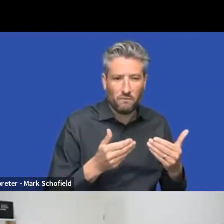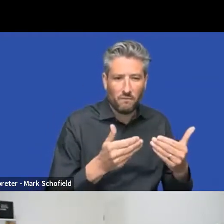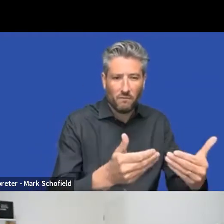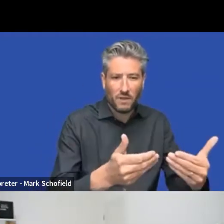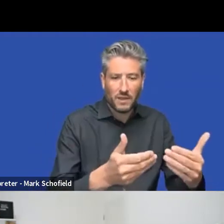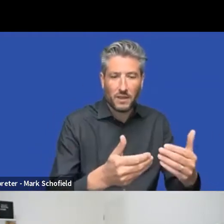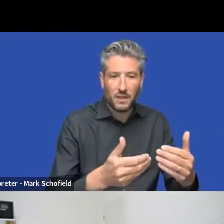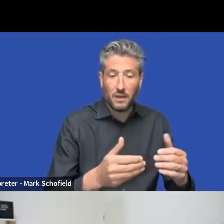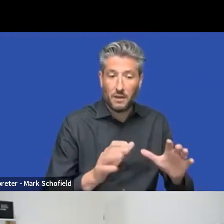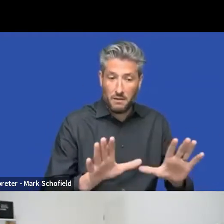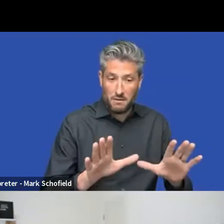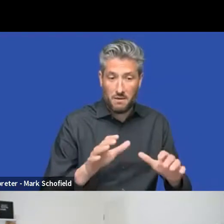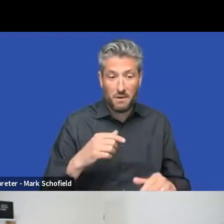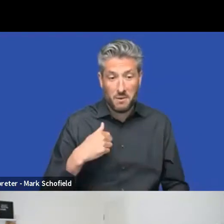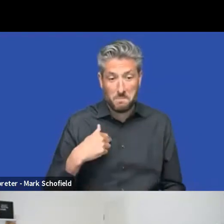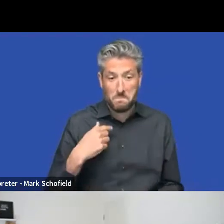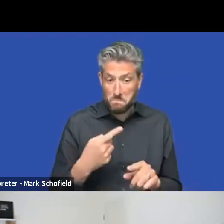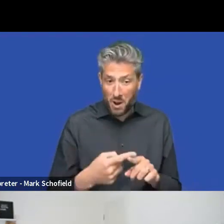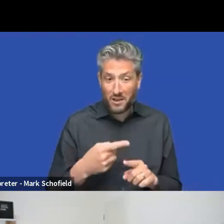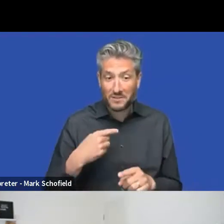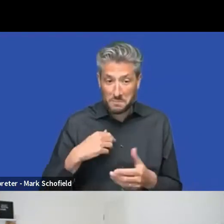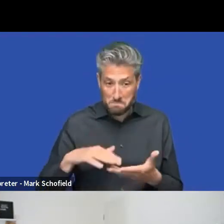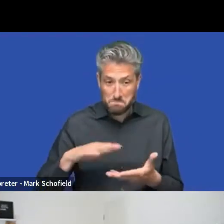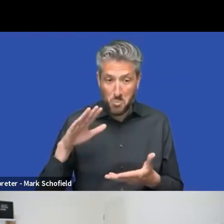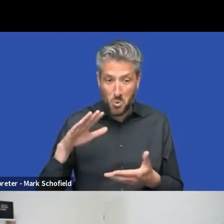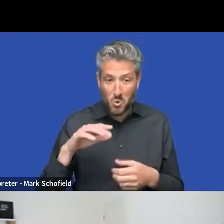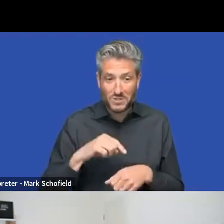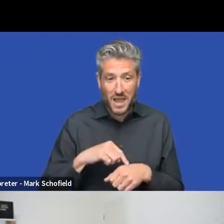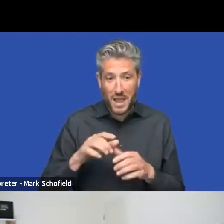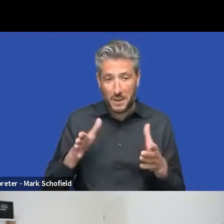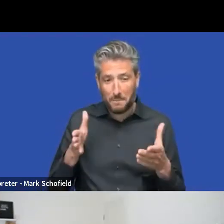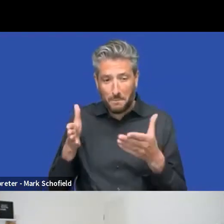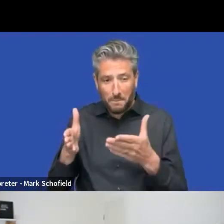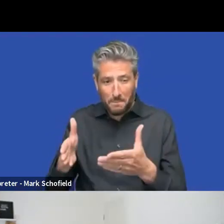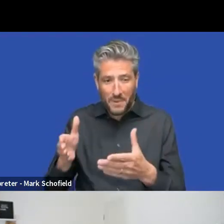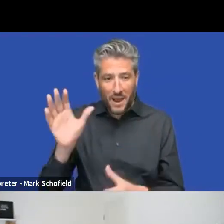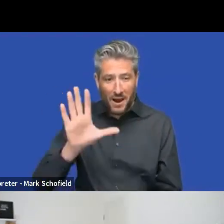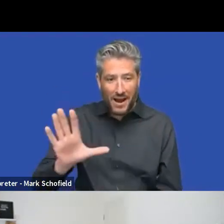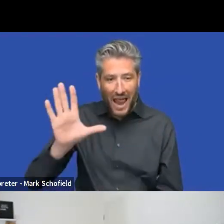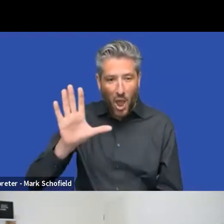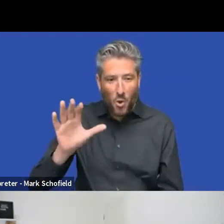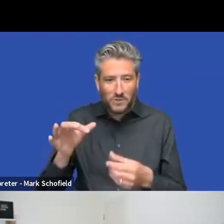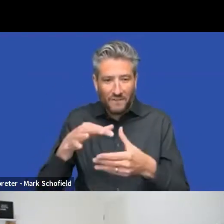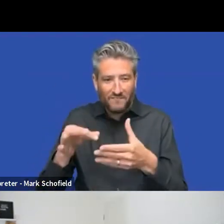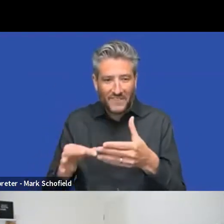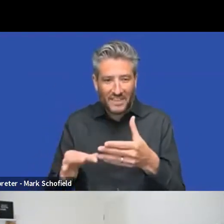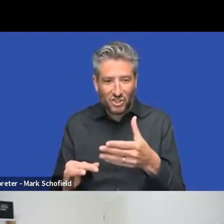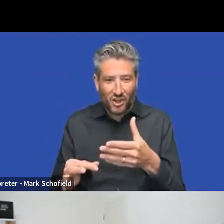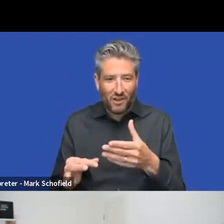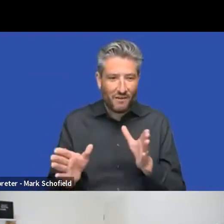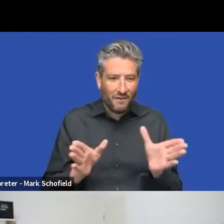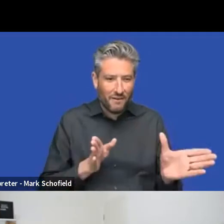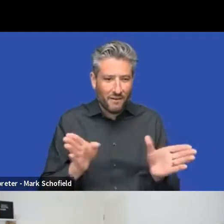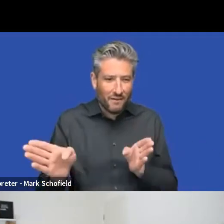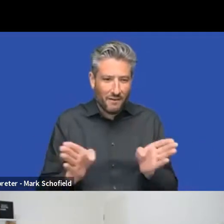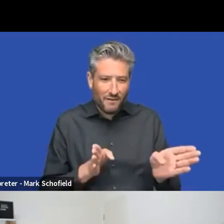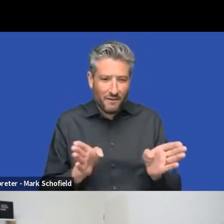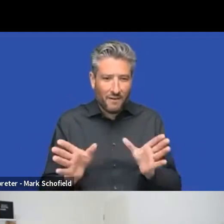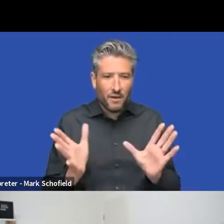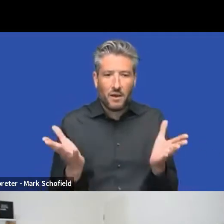uh, time to help with the cloud features, uh, and to, uh, and I think probably more or less the same